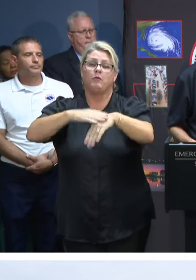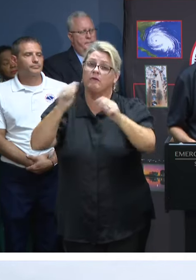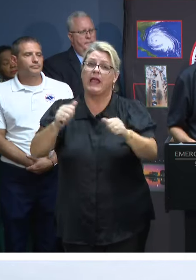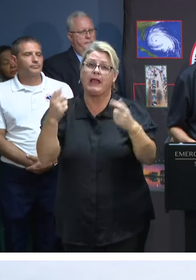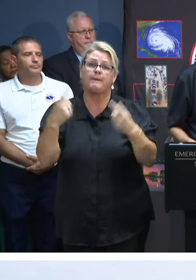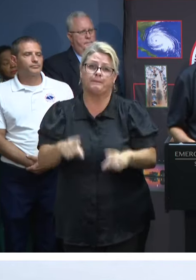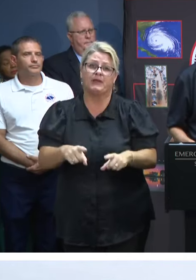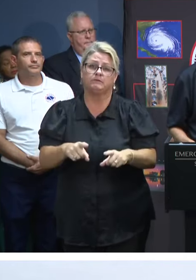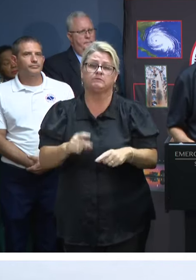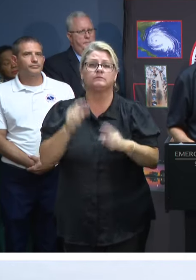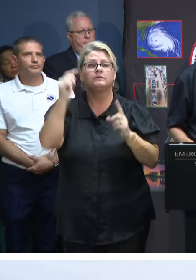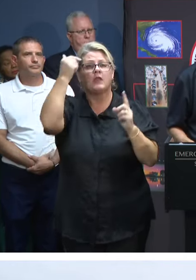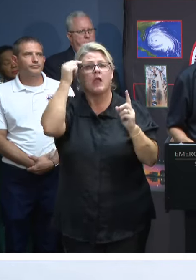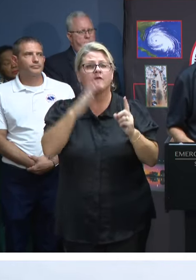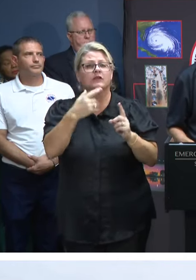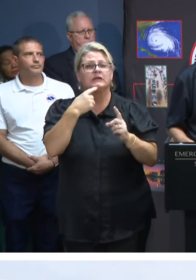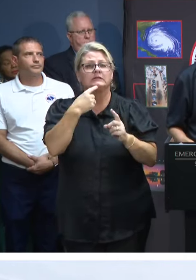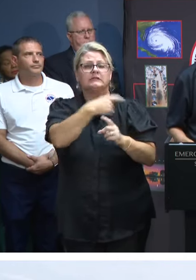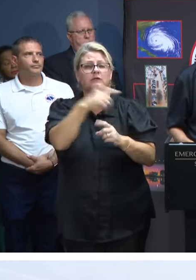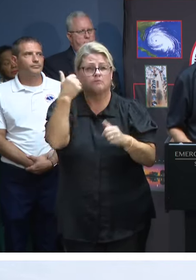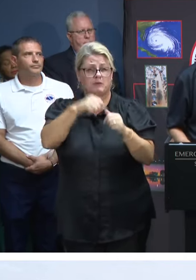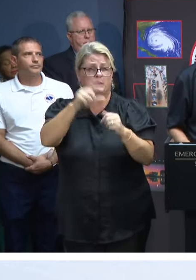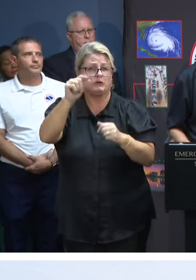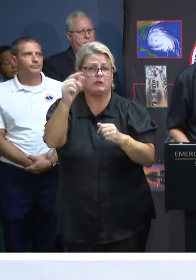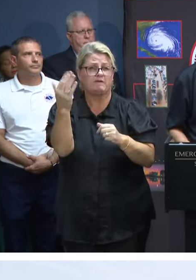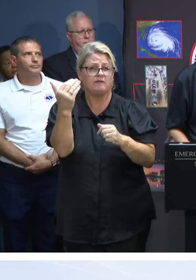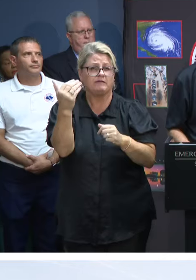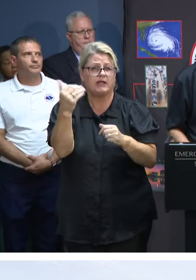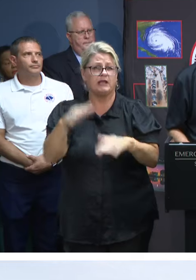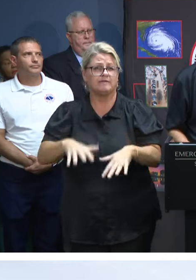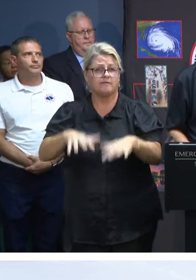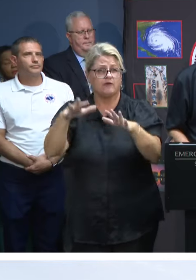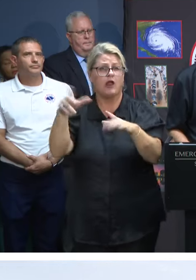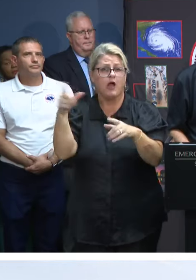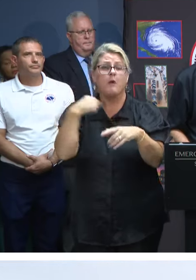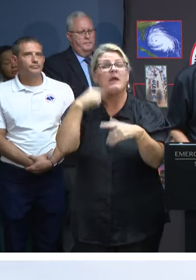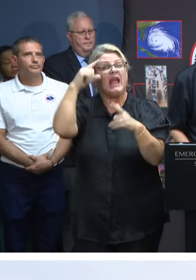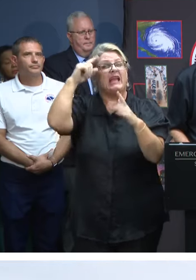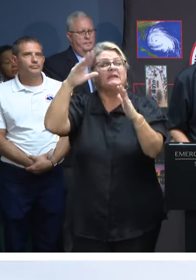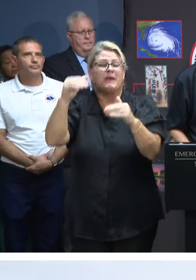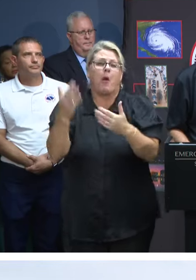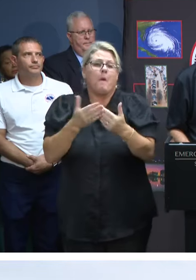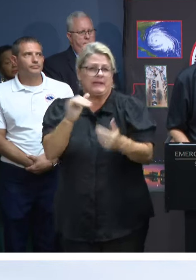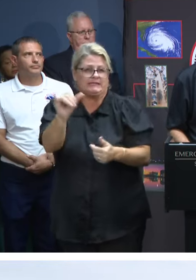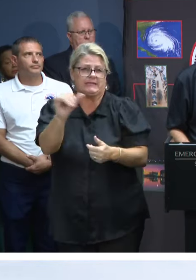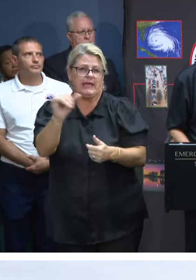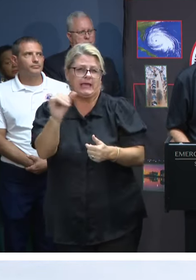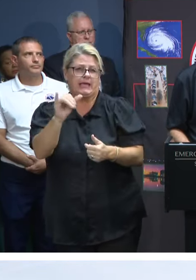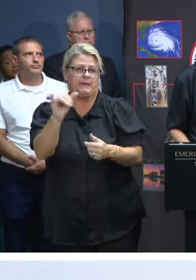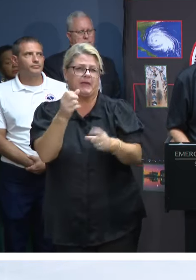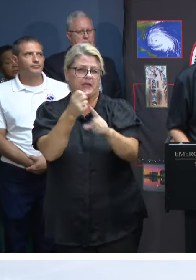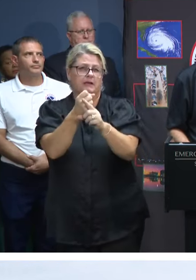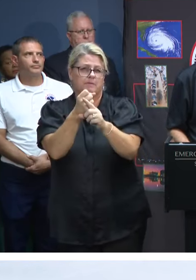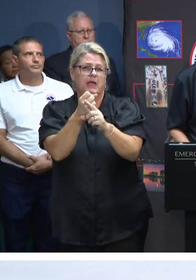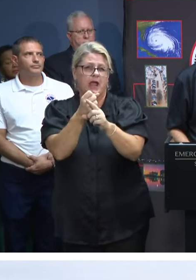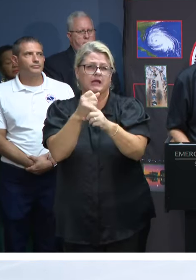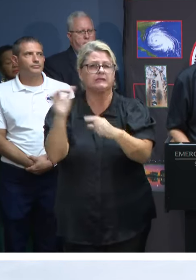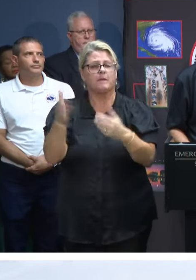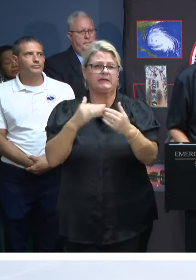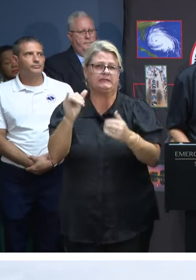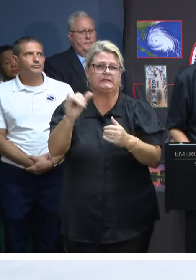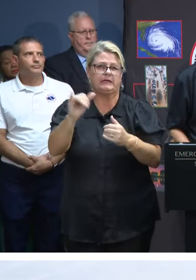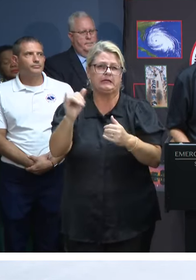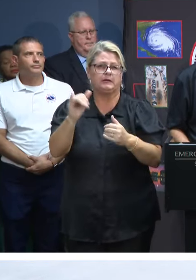The governor mentioned the 2015 flood. We expect some of the impacts to be similar to what we saw during the 2015 flood,